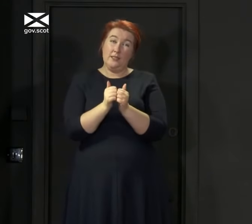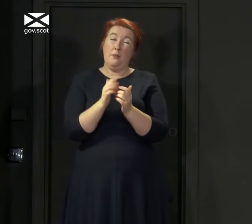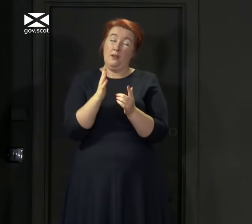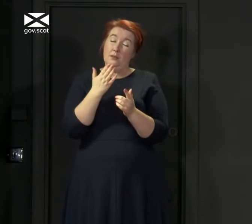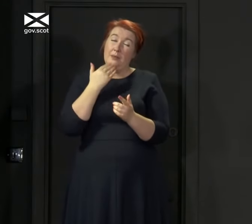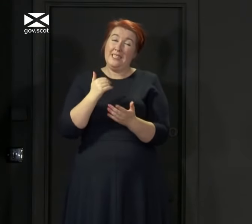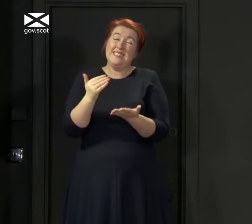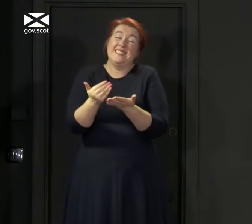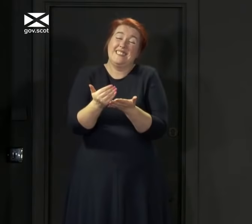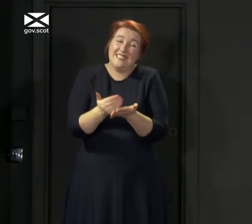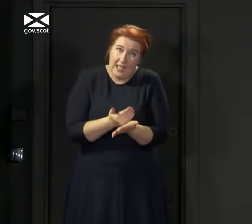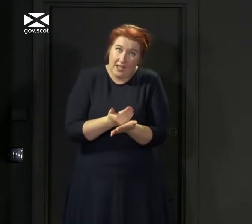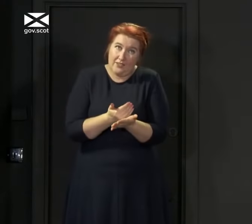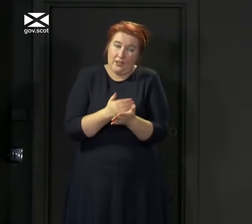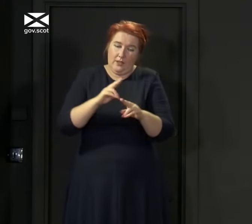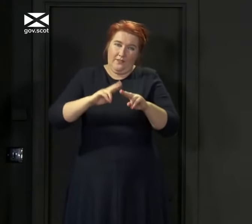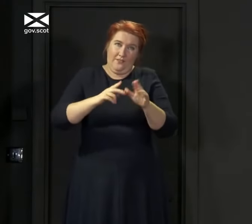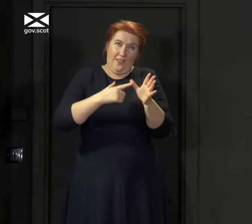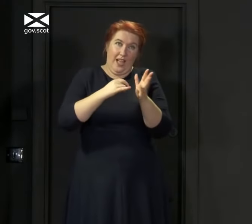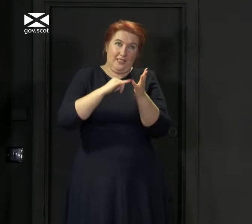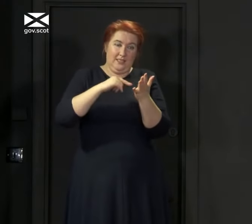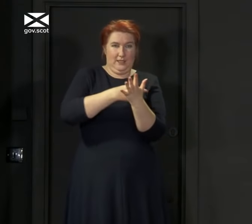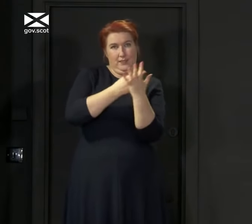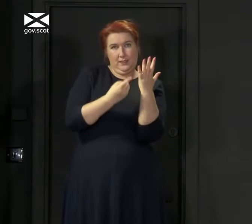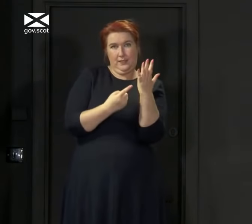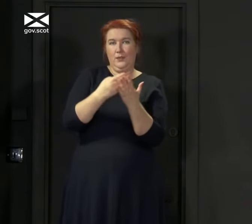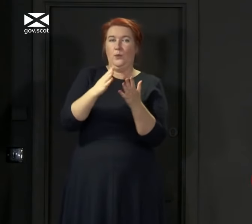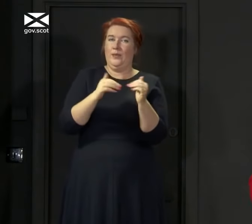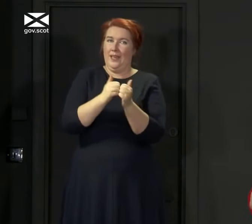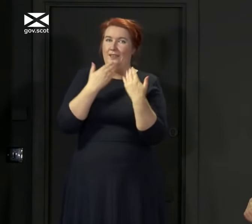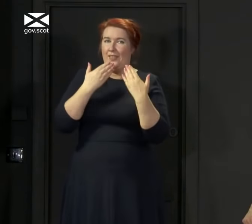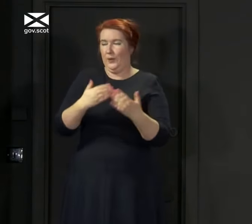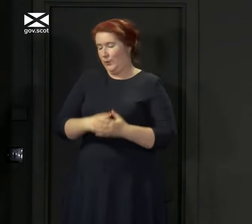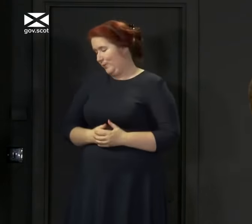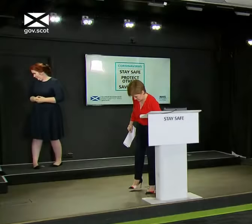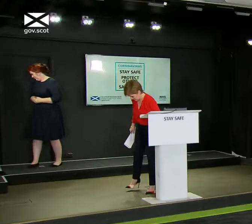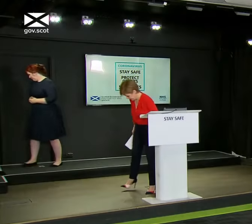of all, please have a safe, facts-driven weekend. Thank you very much.